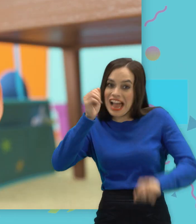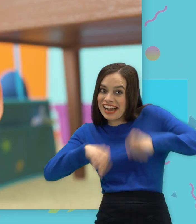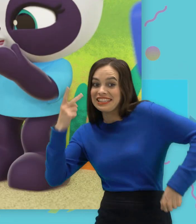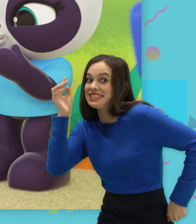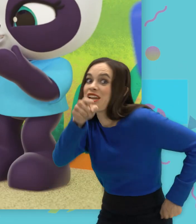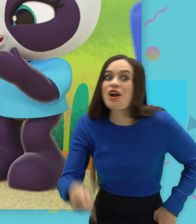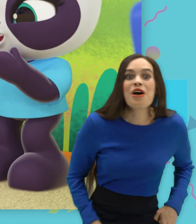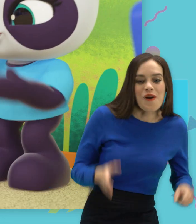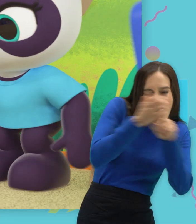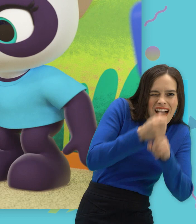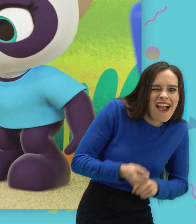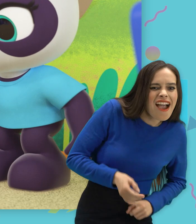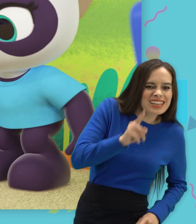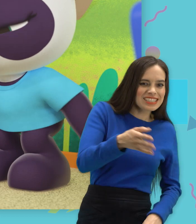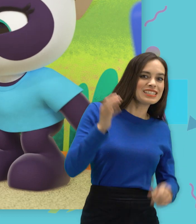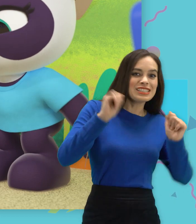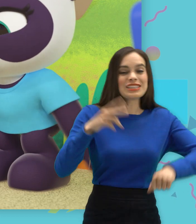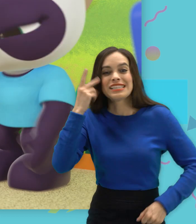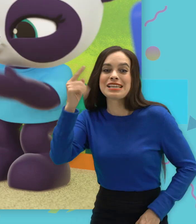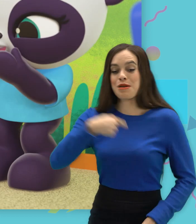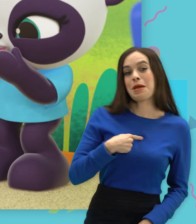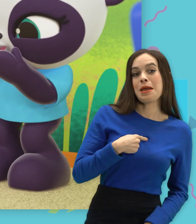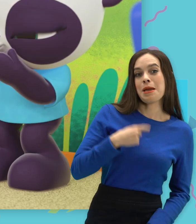I can see you and you can see me